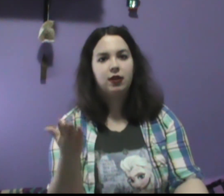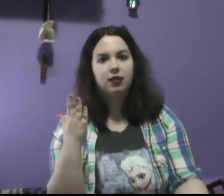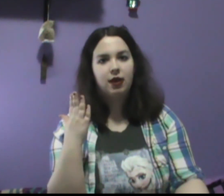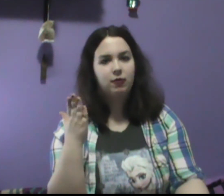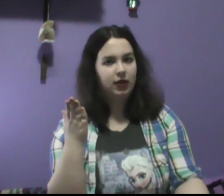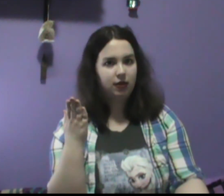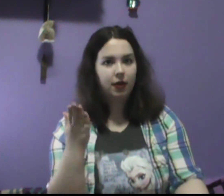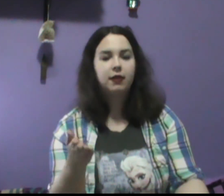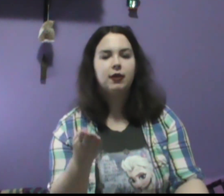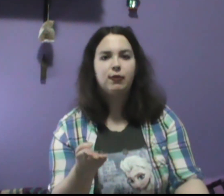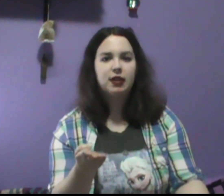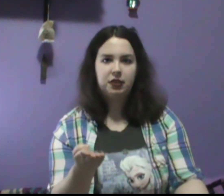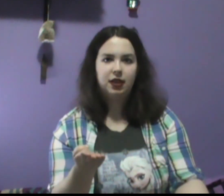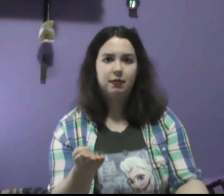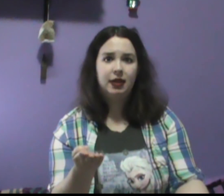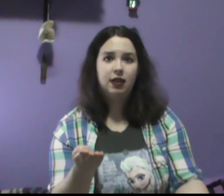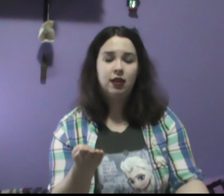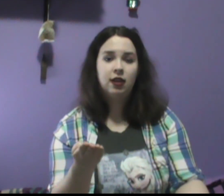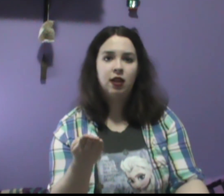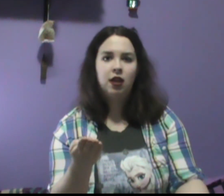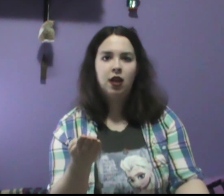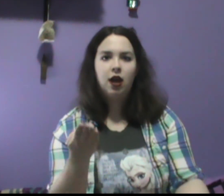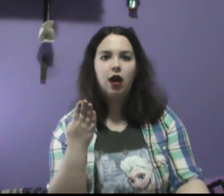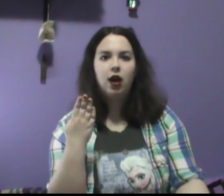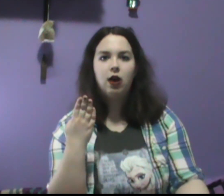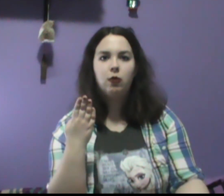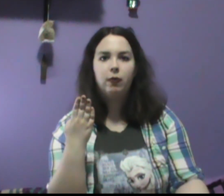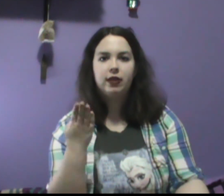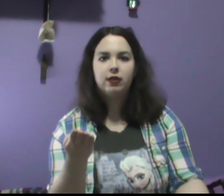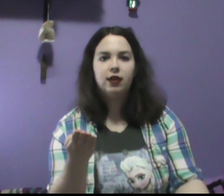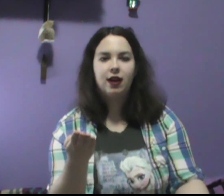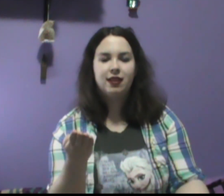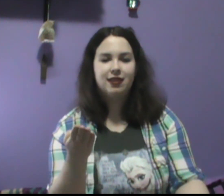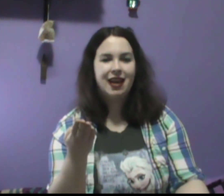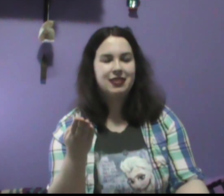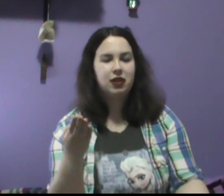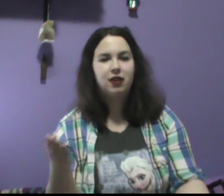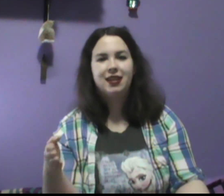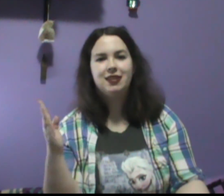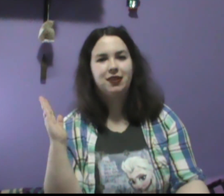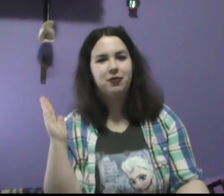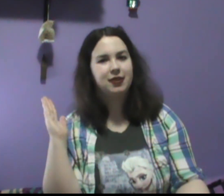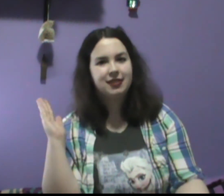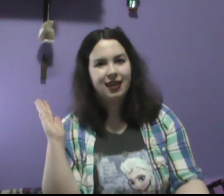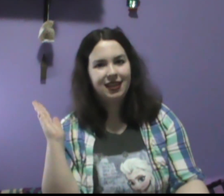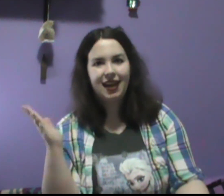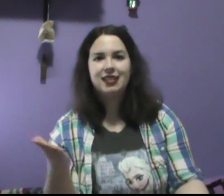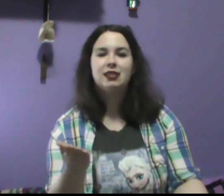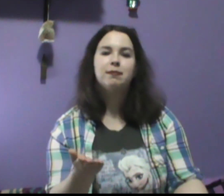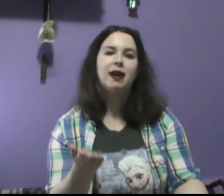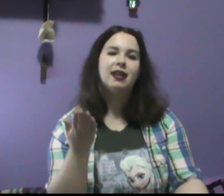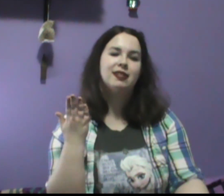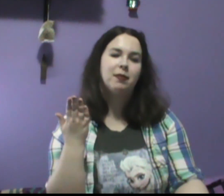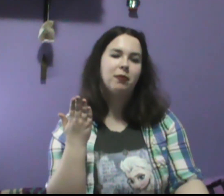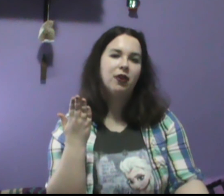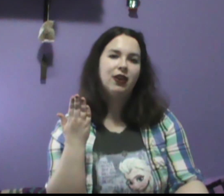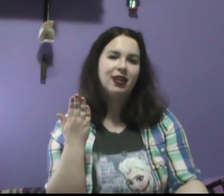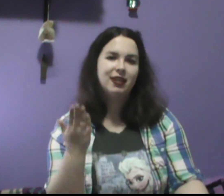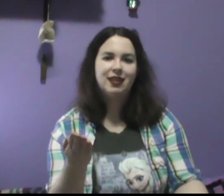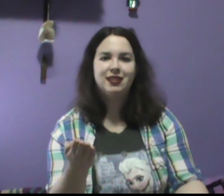that we are currently watching him in, uh, whether or not that's all hinting towards that yes, by some point in this